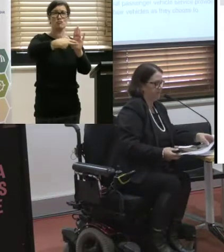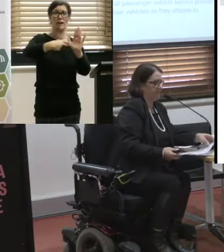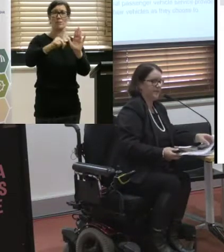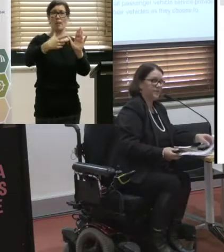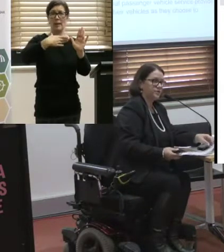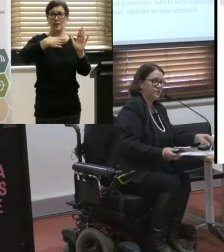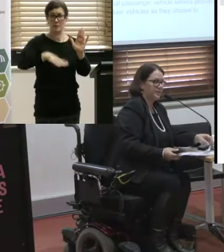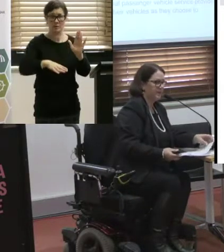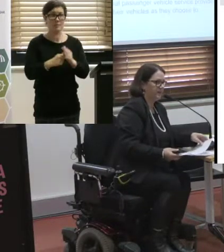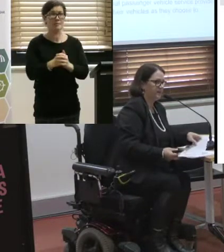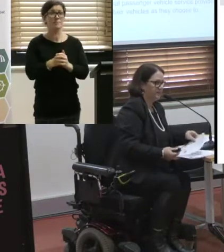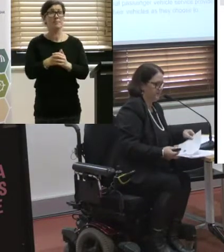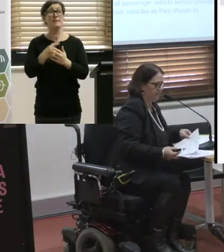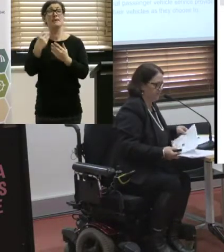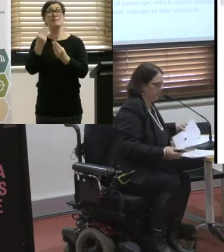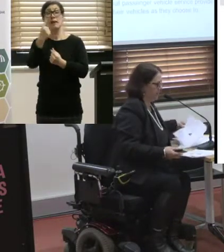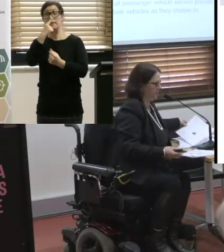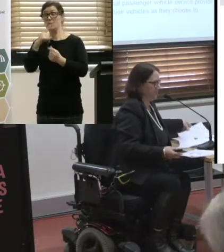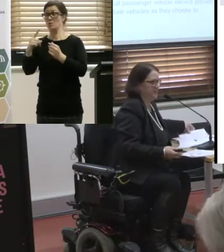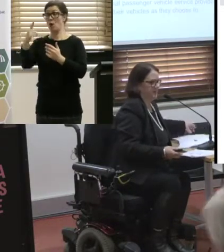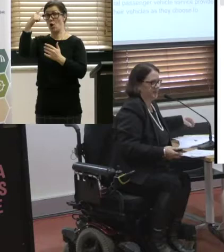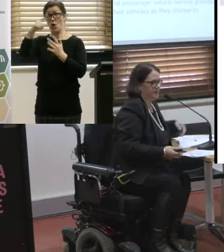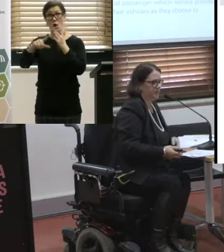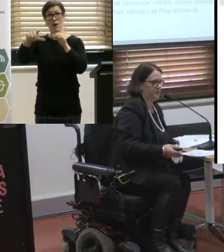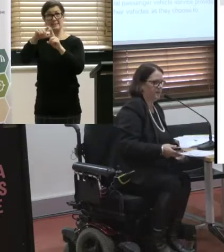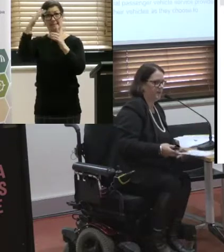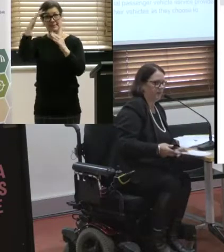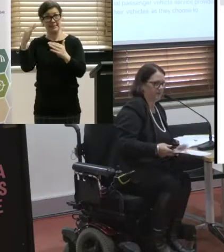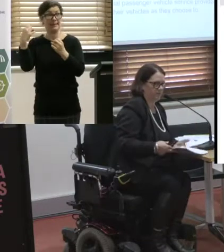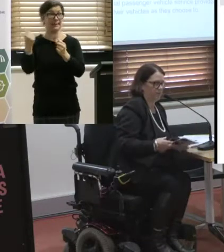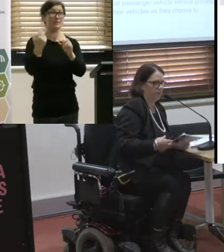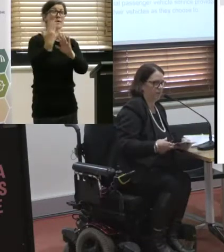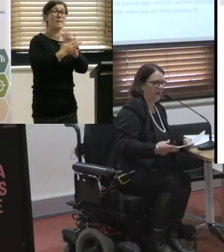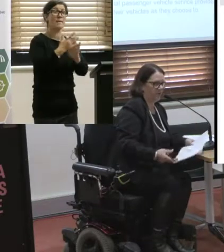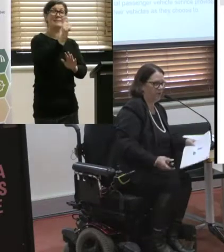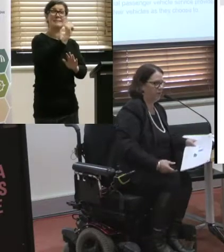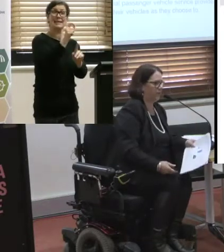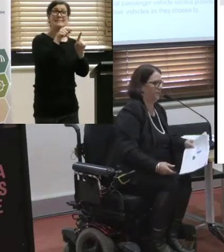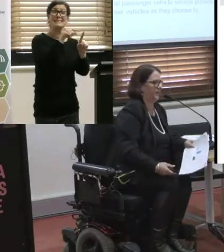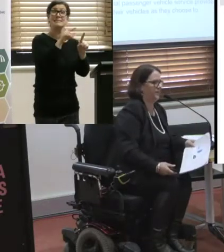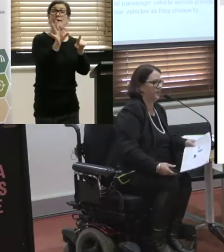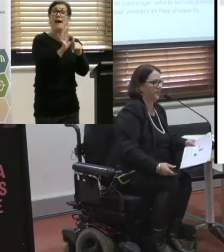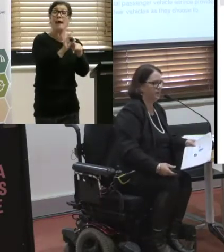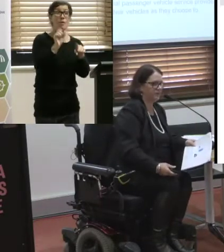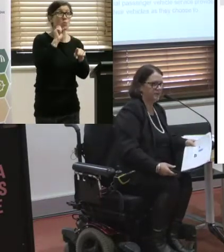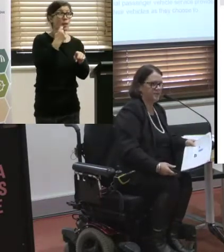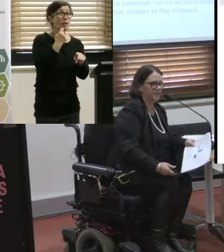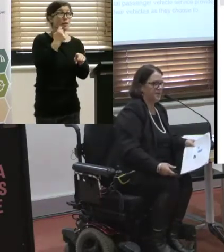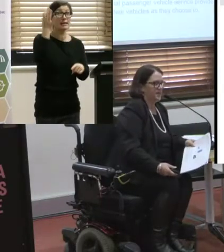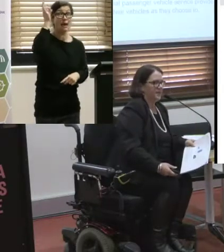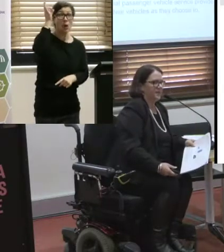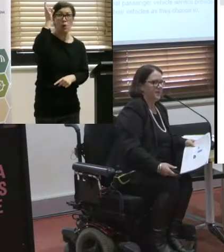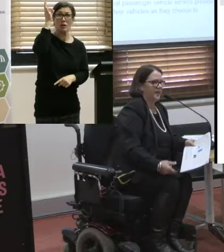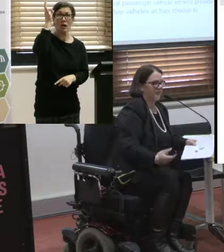particularly with intellectual disability, say to me, but that means taxis won't be yellow anymore or how will I know? They're going to look different.